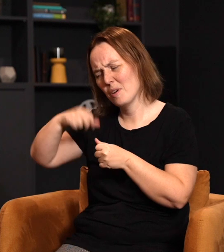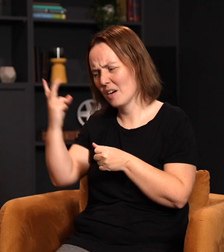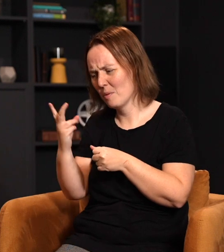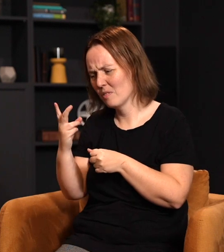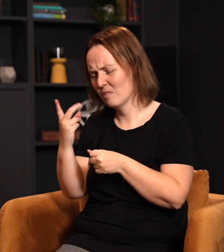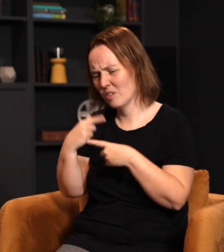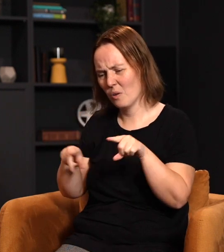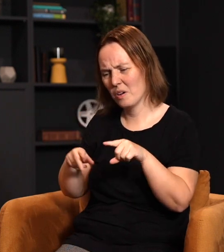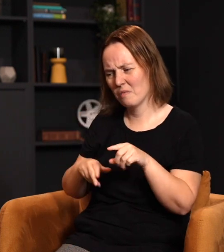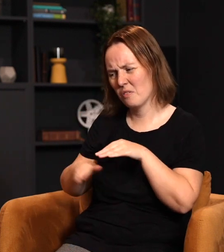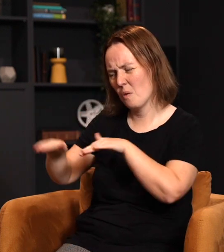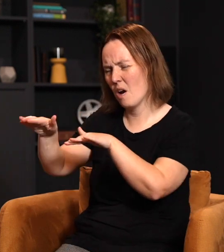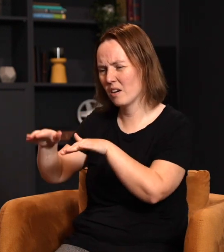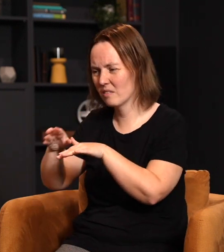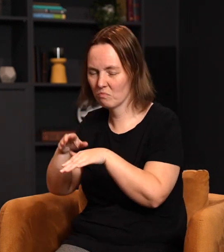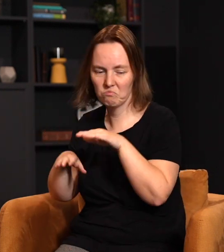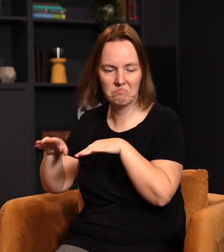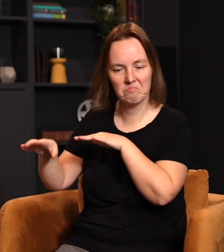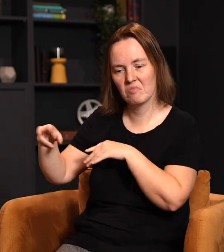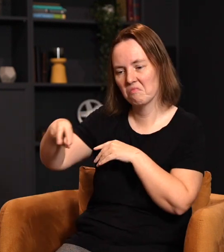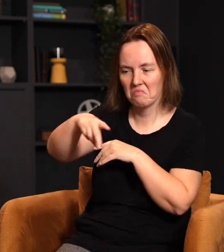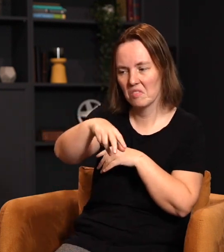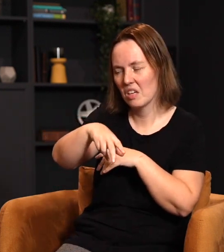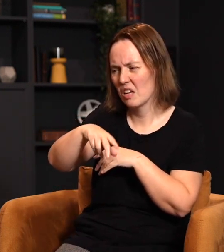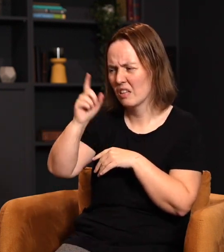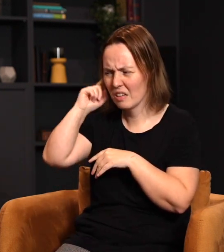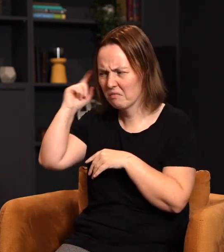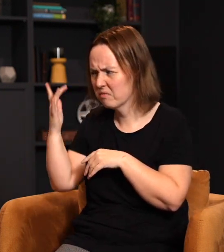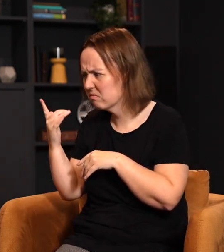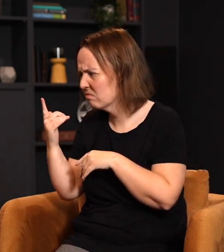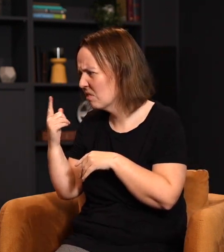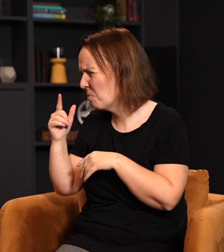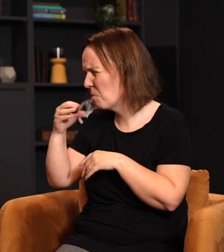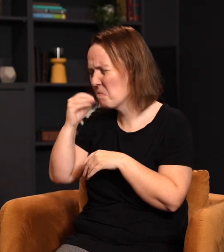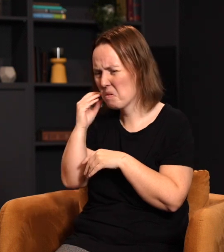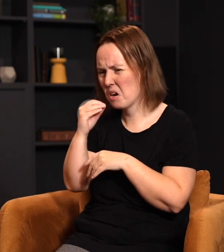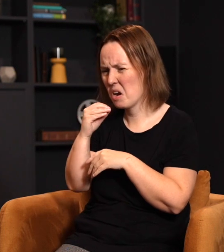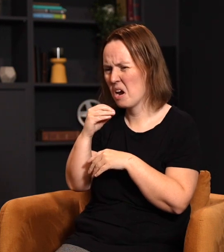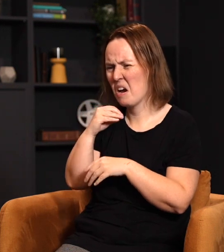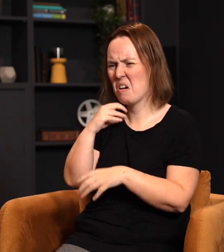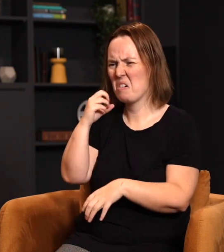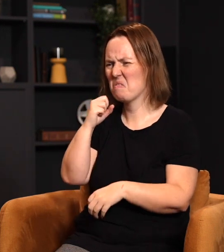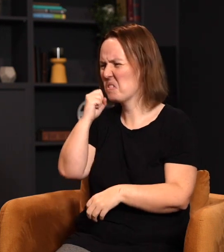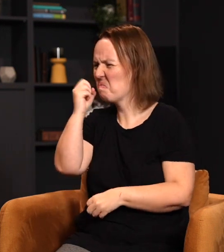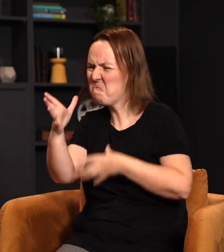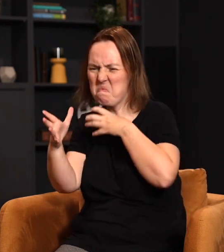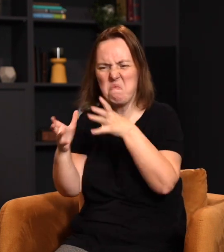actually going for a walk and as they were walking along, all of a sudden they just heard from one house just this screeching. This couple,